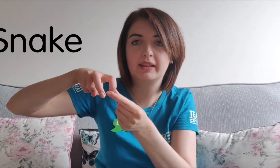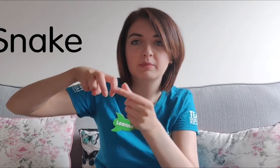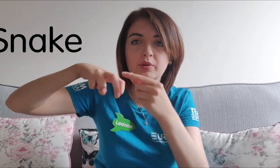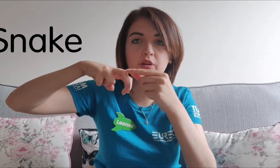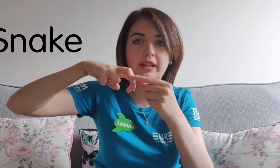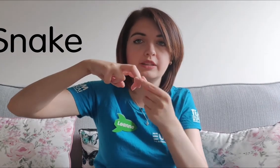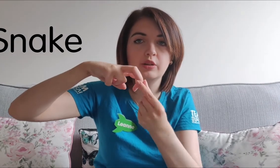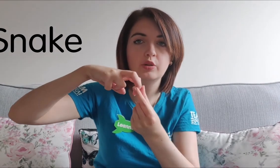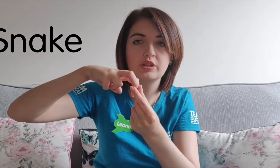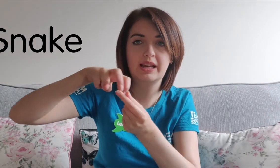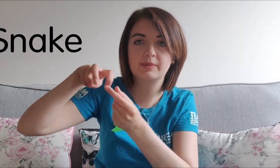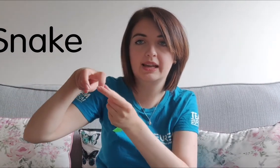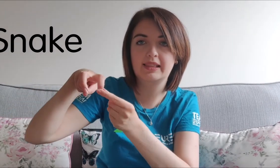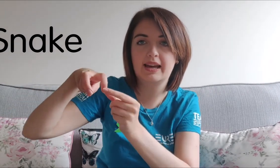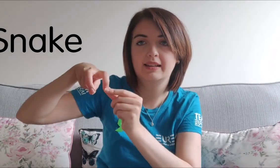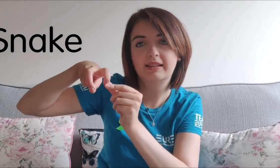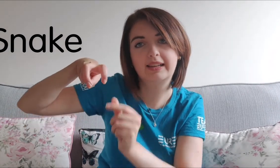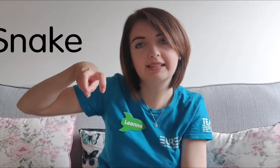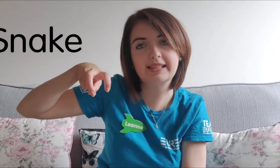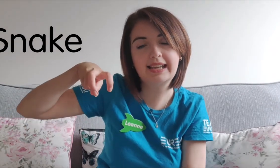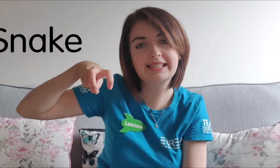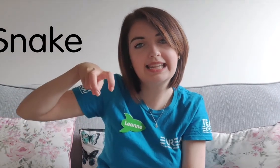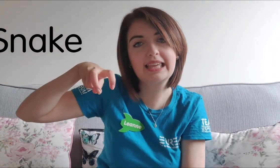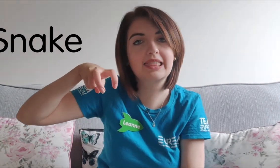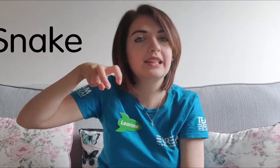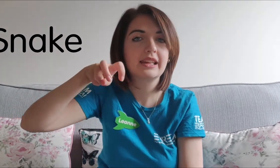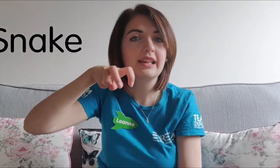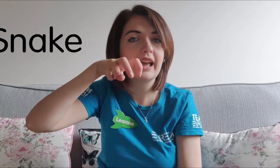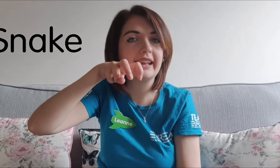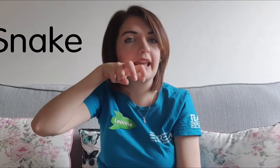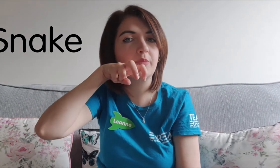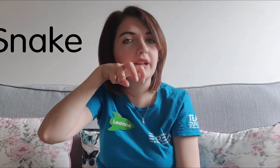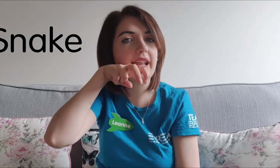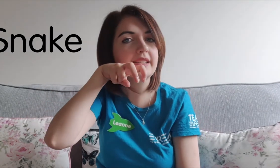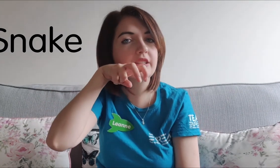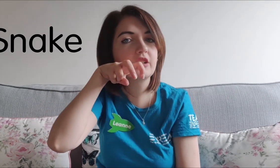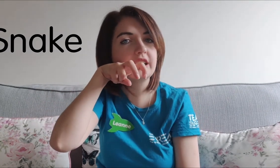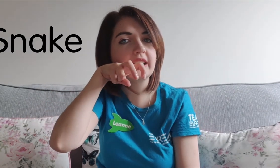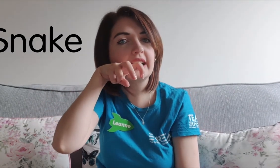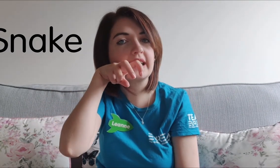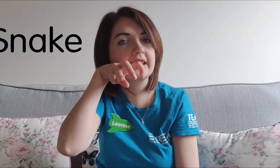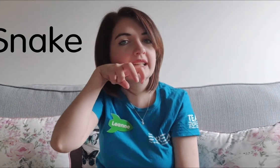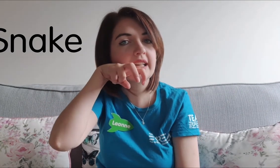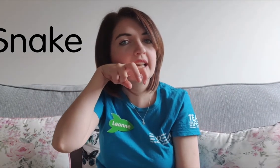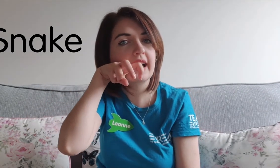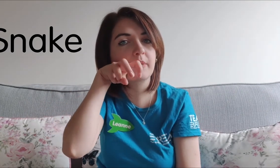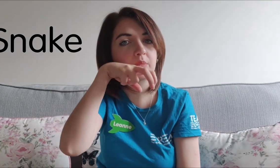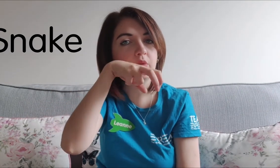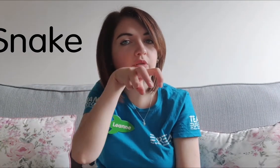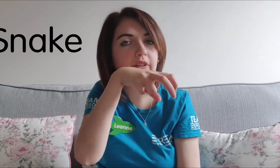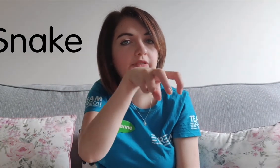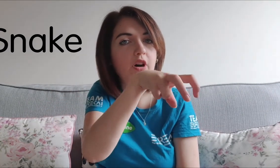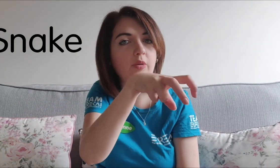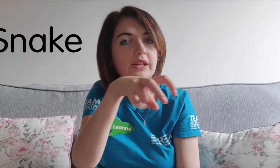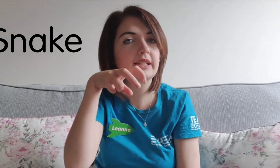make them both into hook shapes like that like a snake's teeth and again put it next to your cheek like this and move it forward